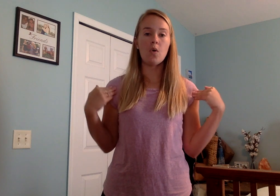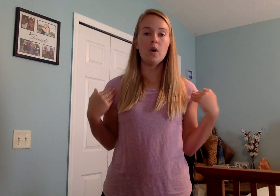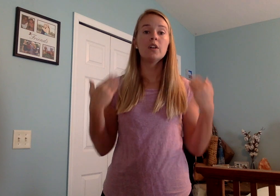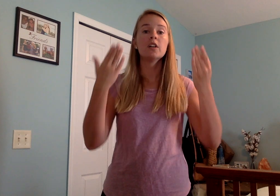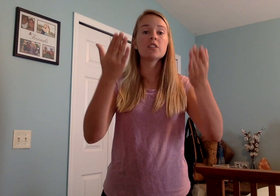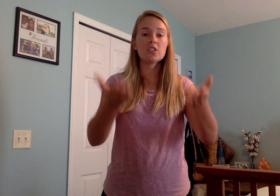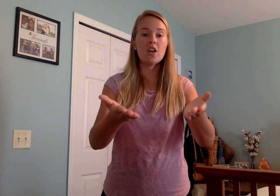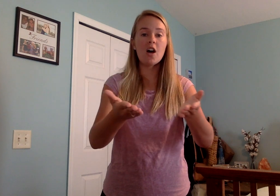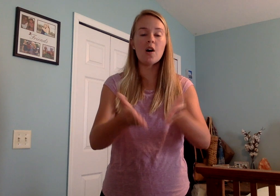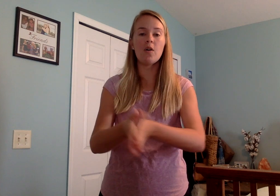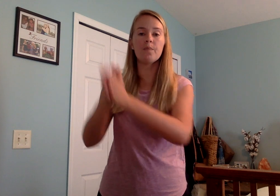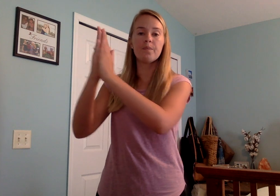snow.